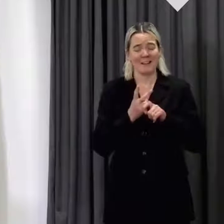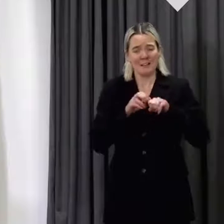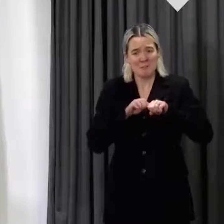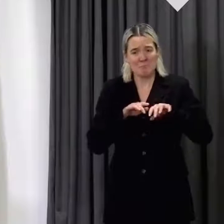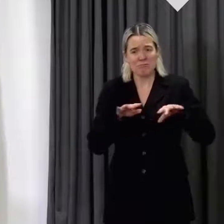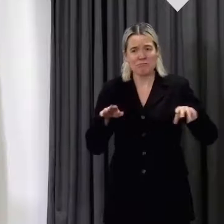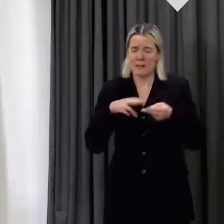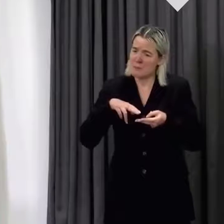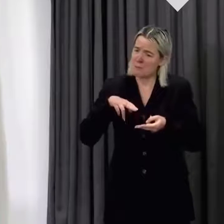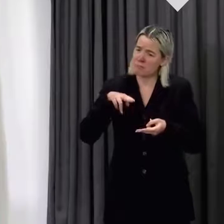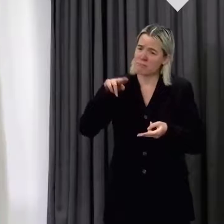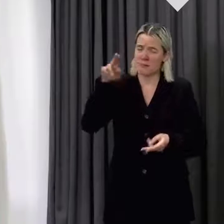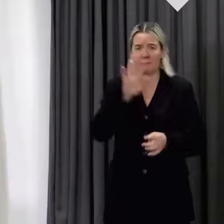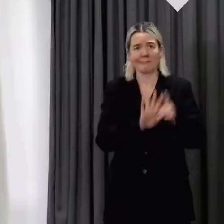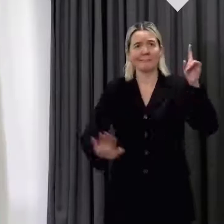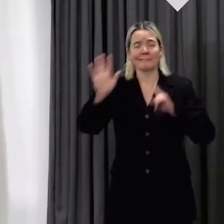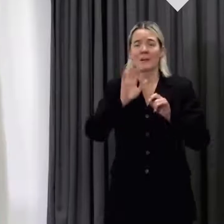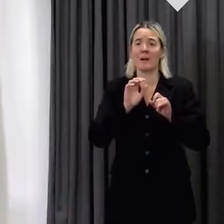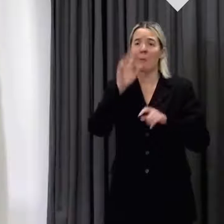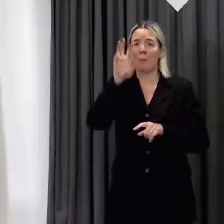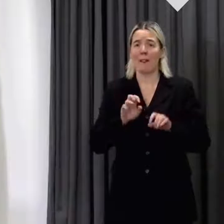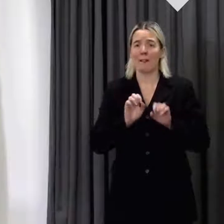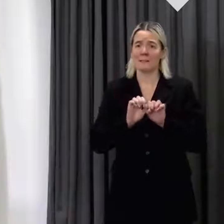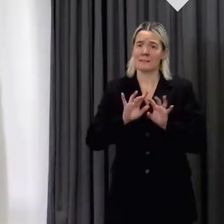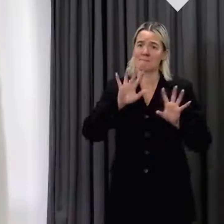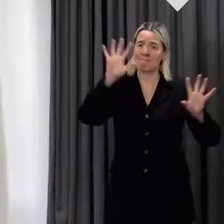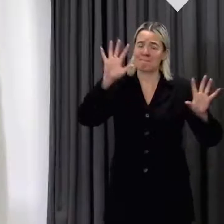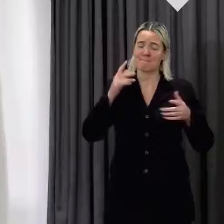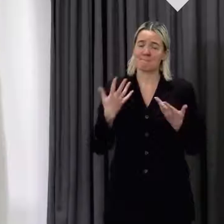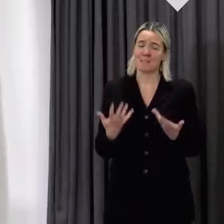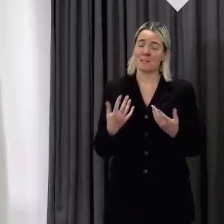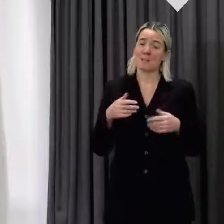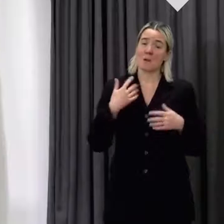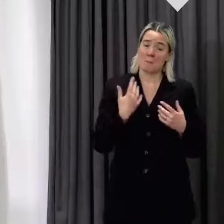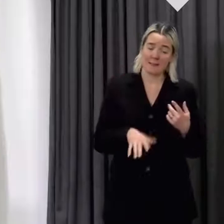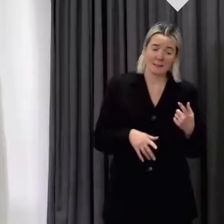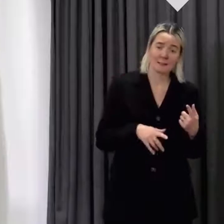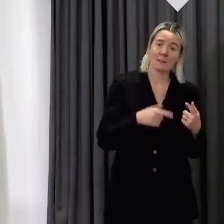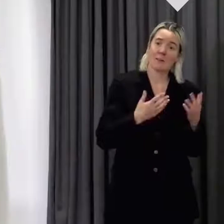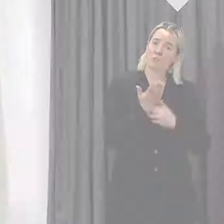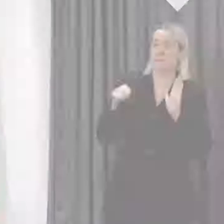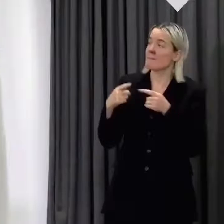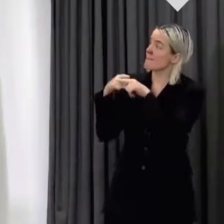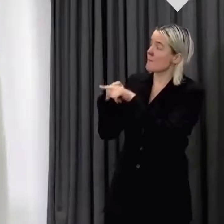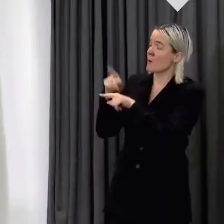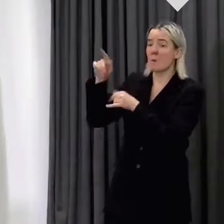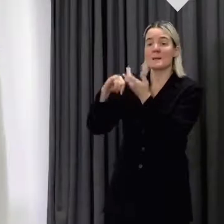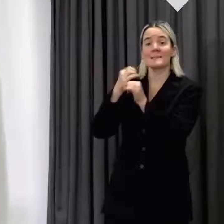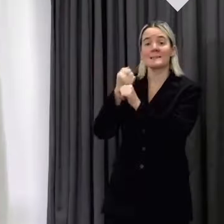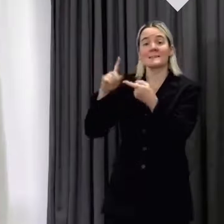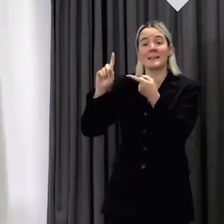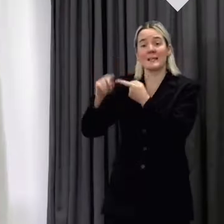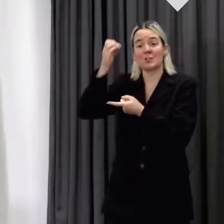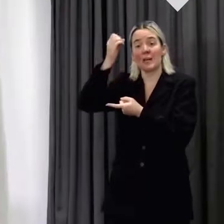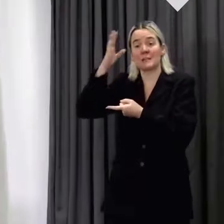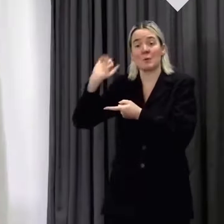Wales, eroding the gains that we have achieved together during the firebreak period. So that